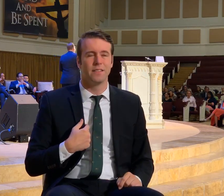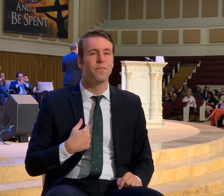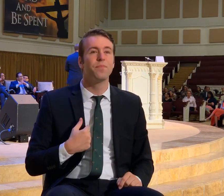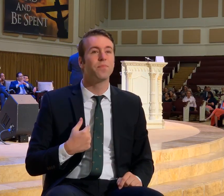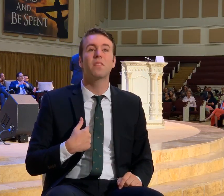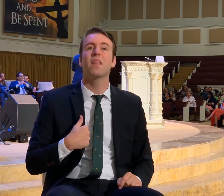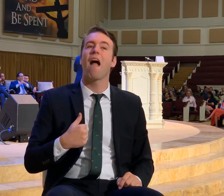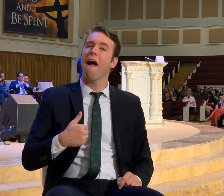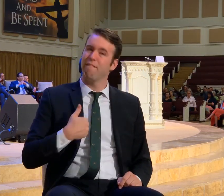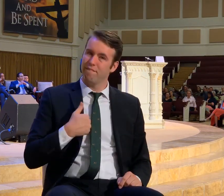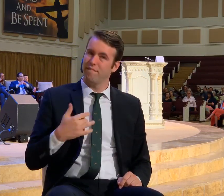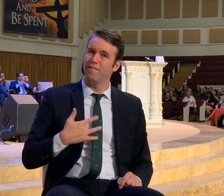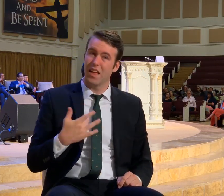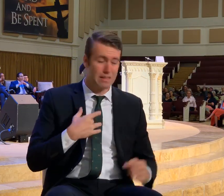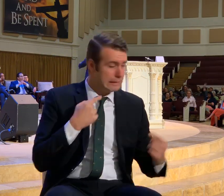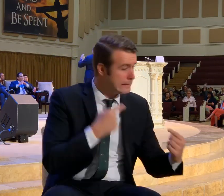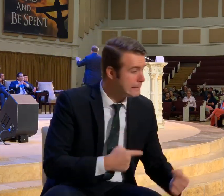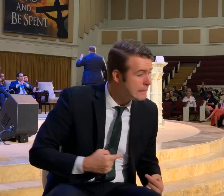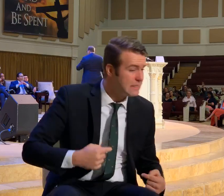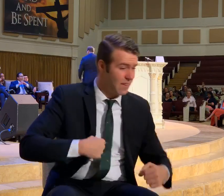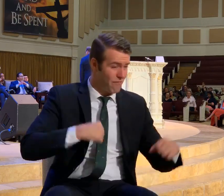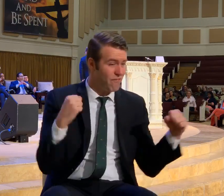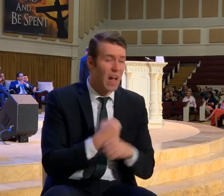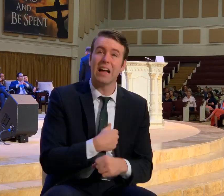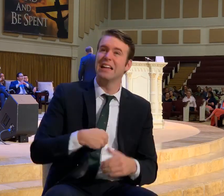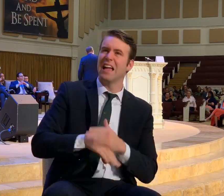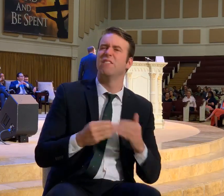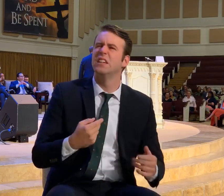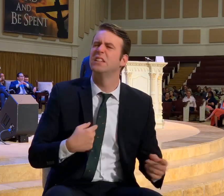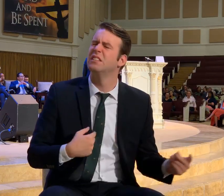I got a feeling. We want to remember.